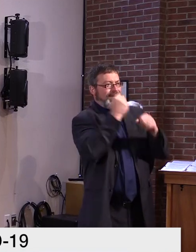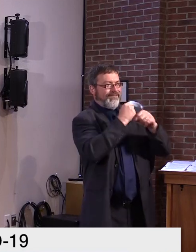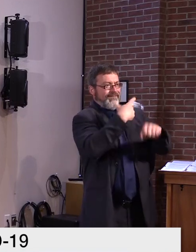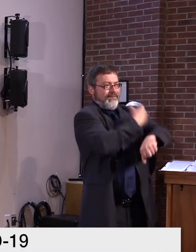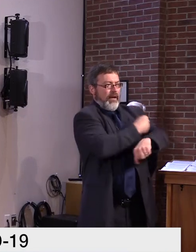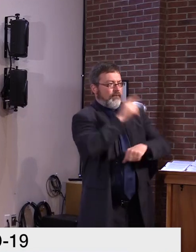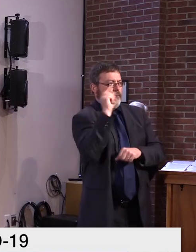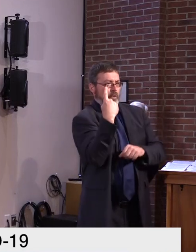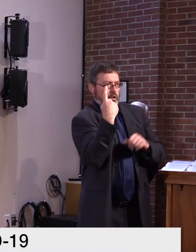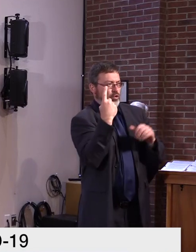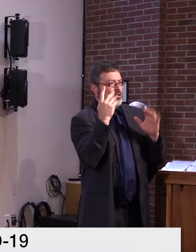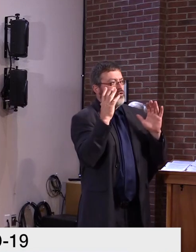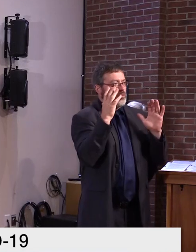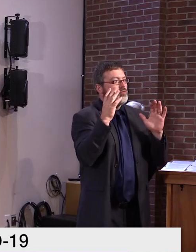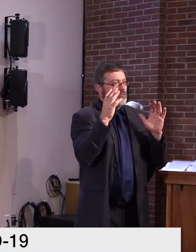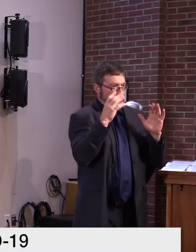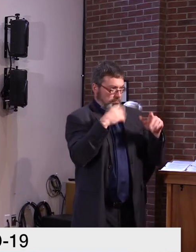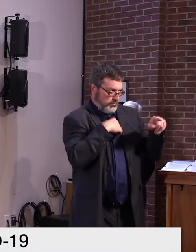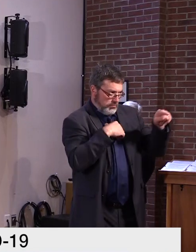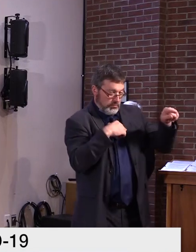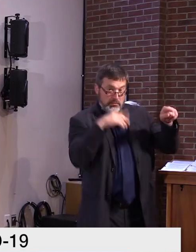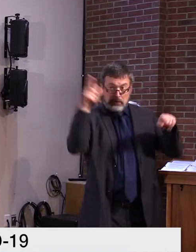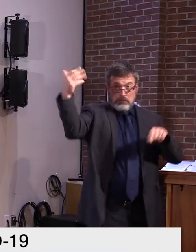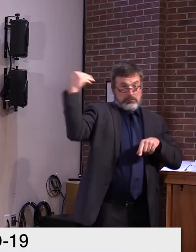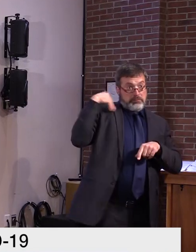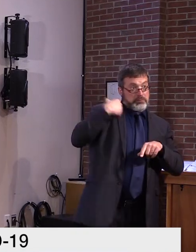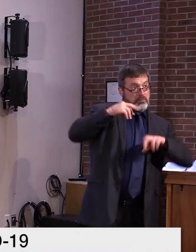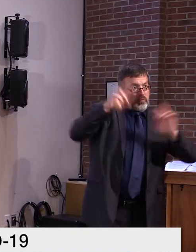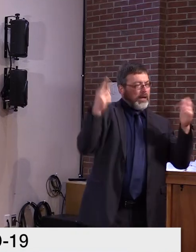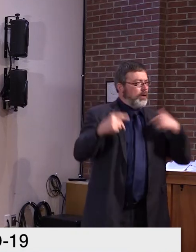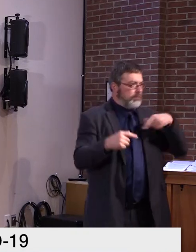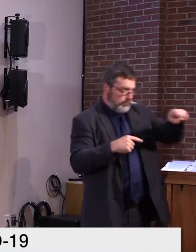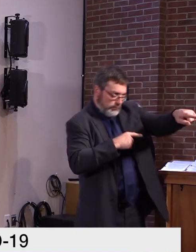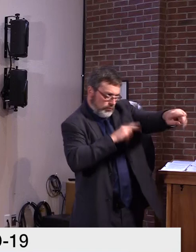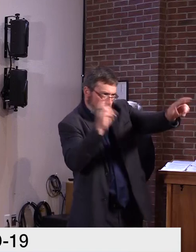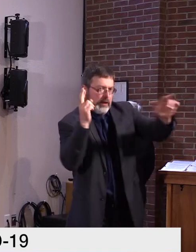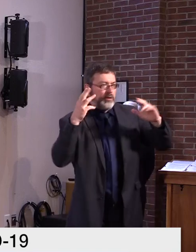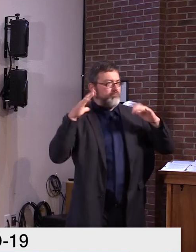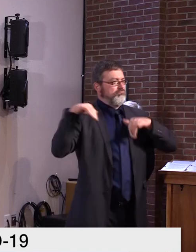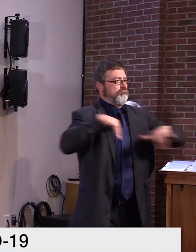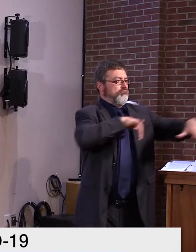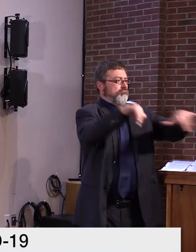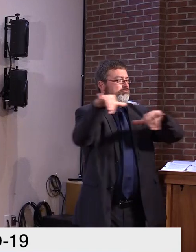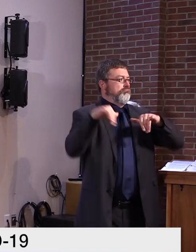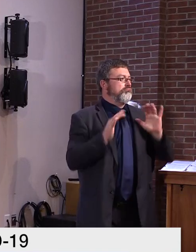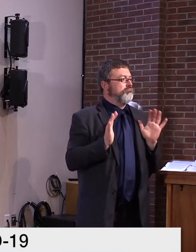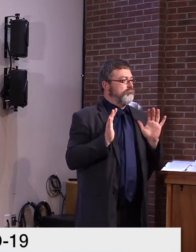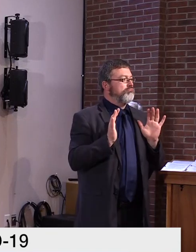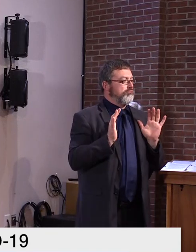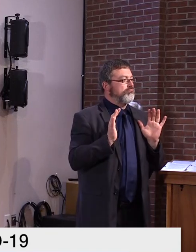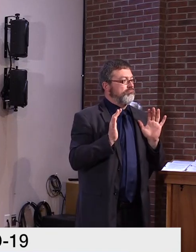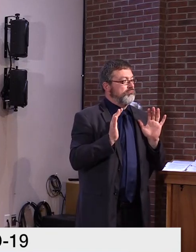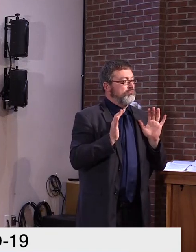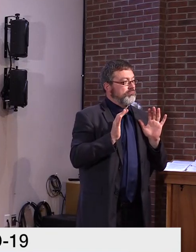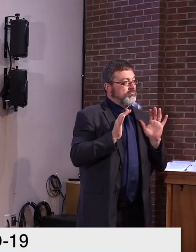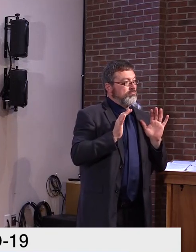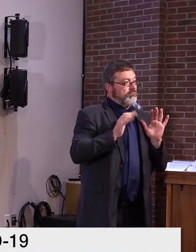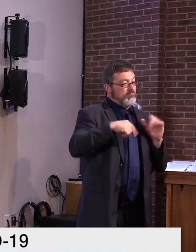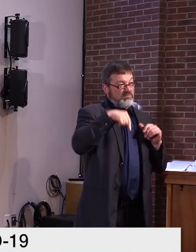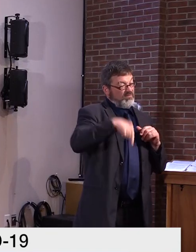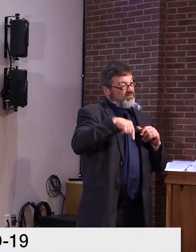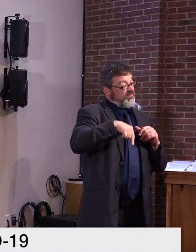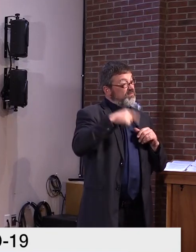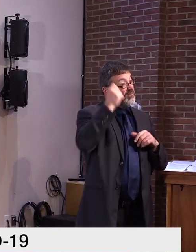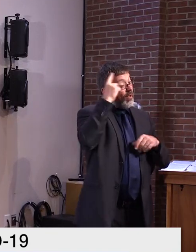place to do so. This unprecedented global pandemic has all eyes focused on finding a vaccine